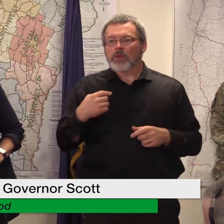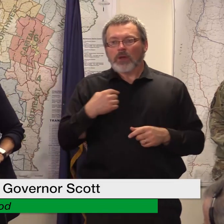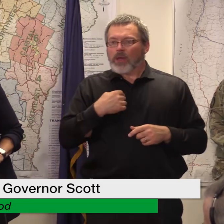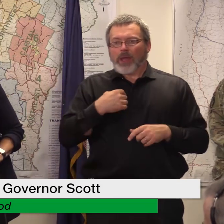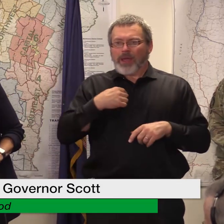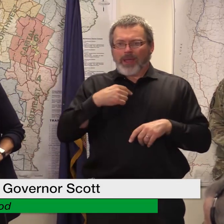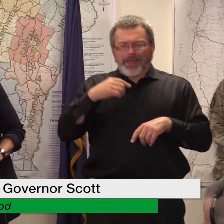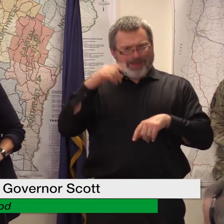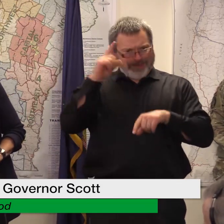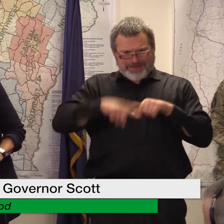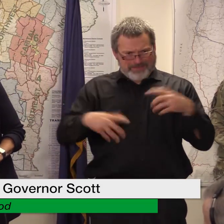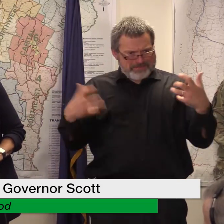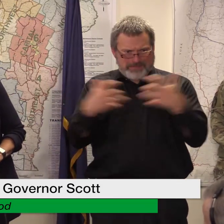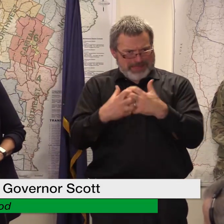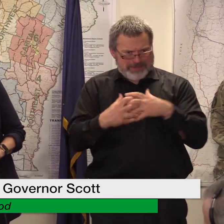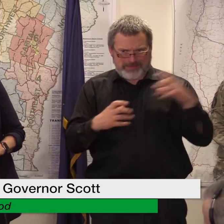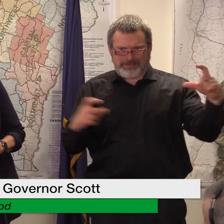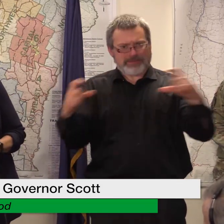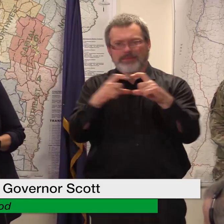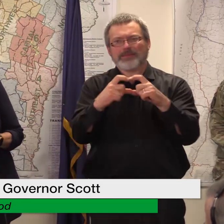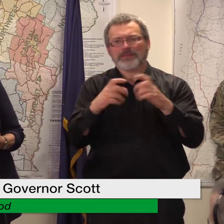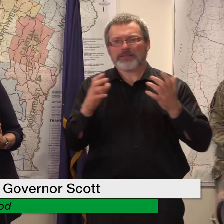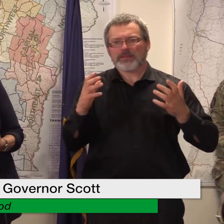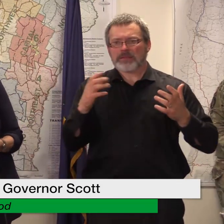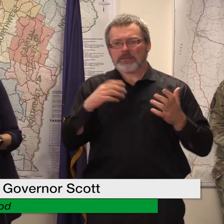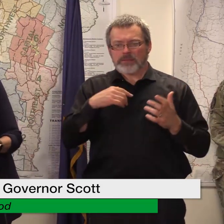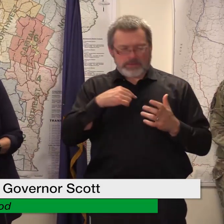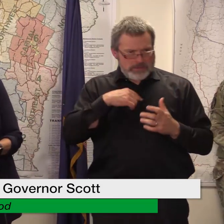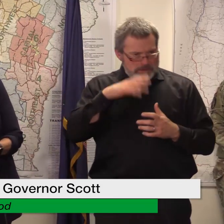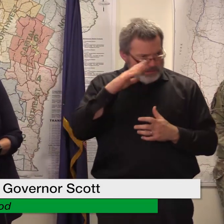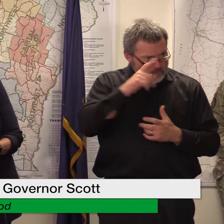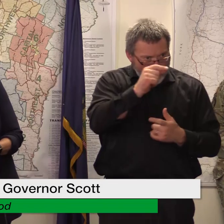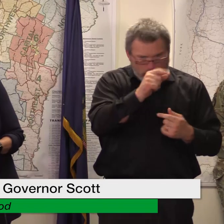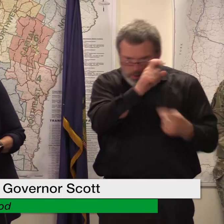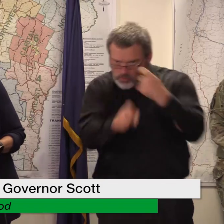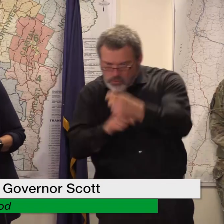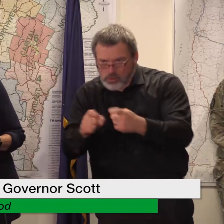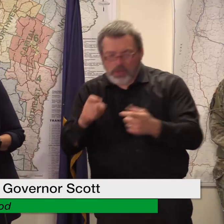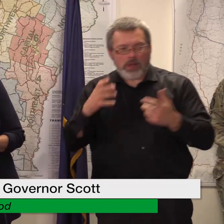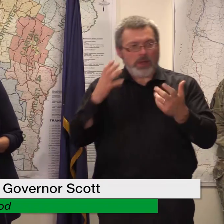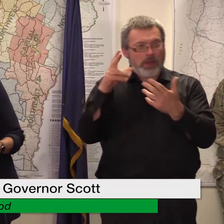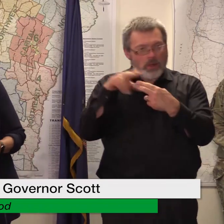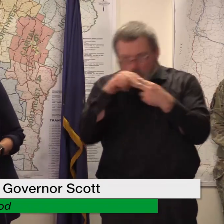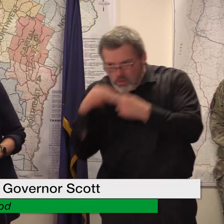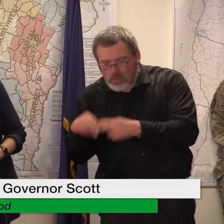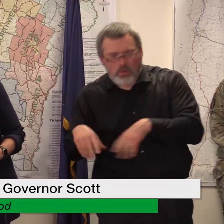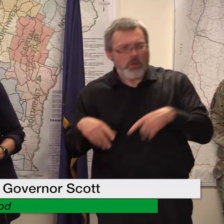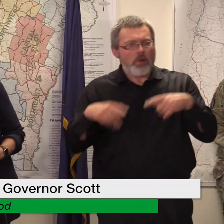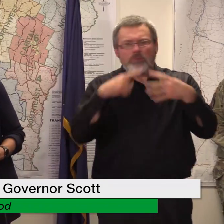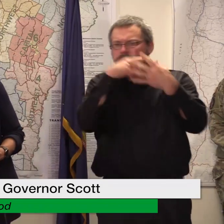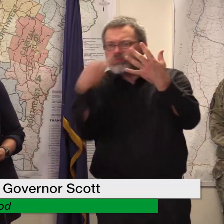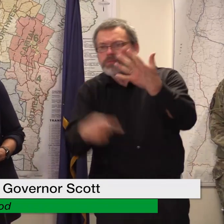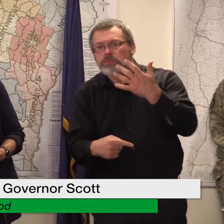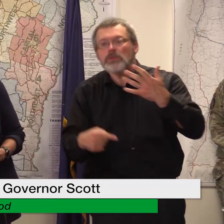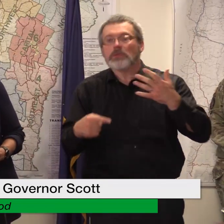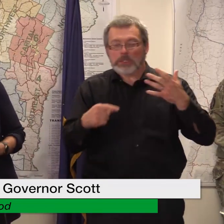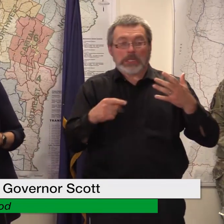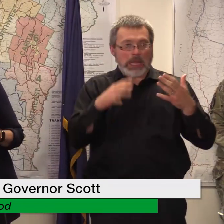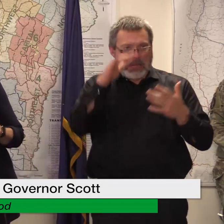same use of funds so our only way to do that is to ask for all their other sources and then pay a percentage of the net